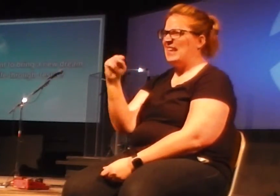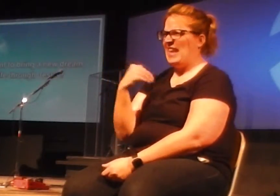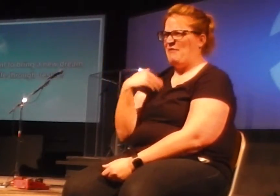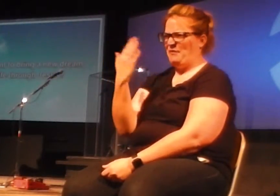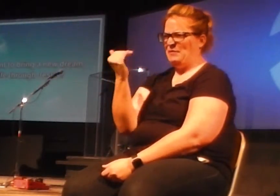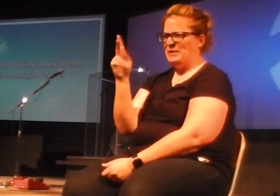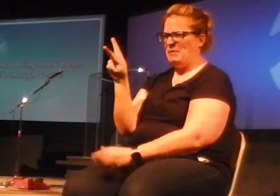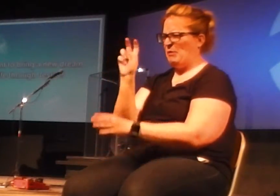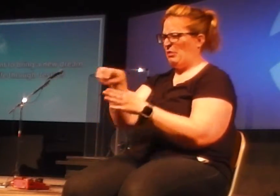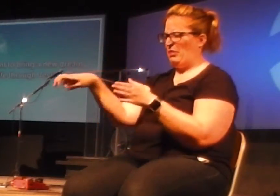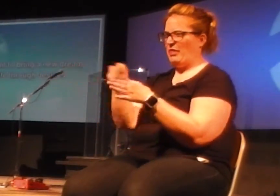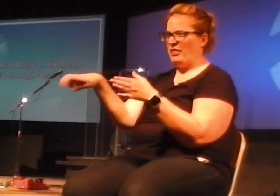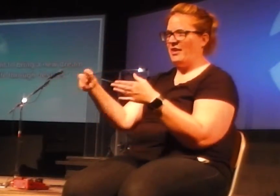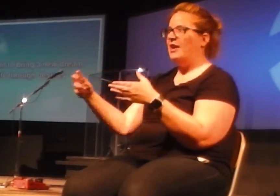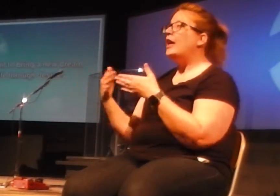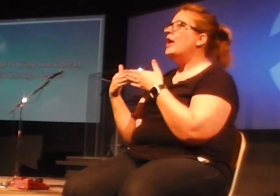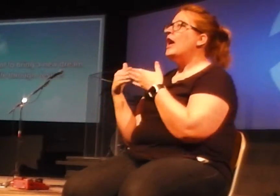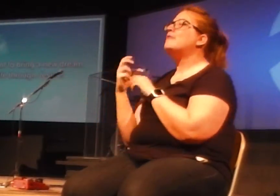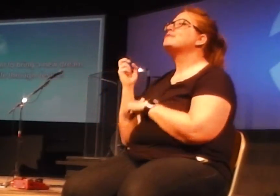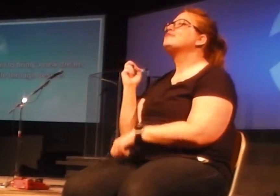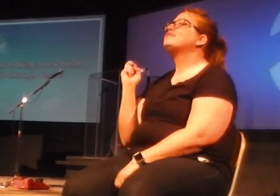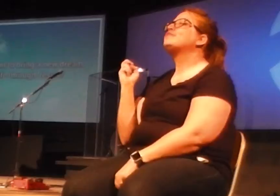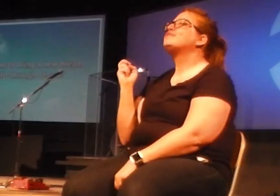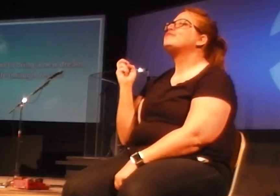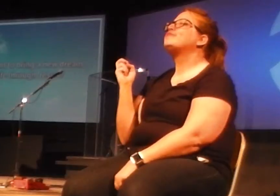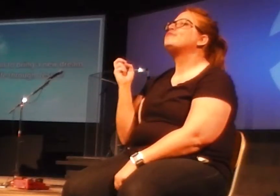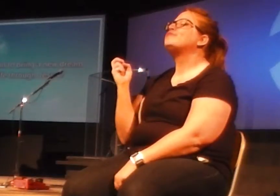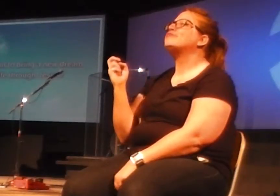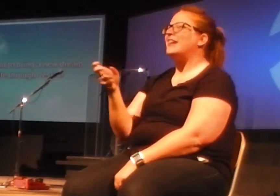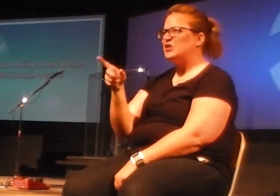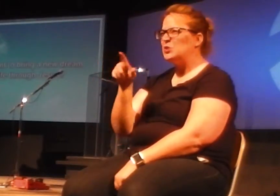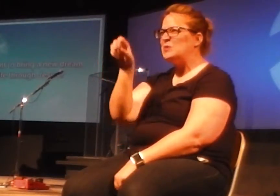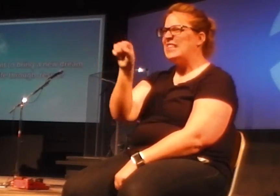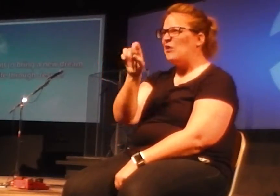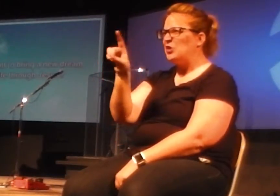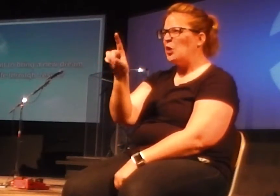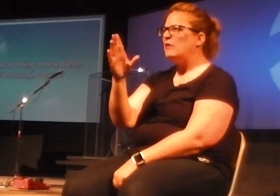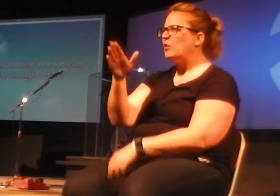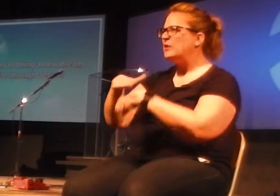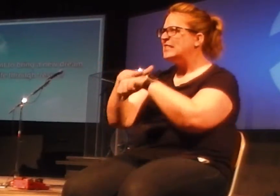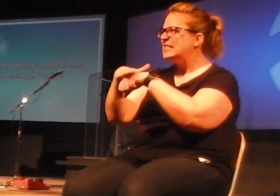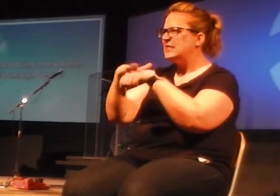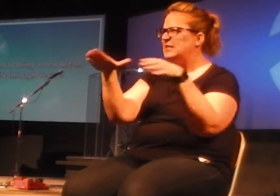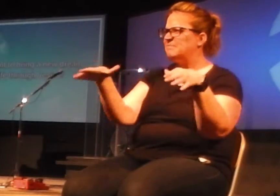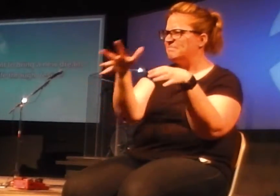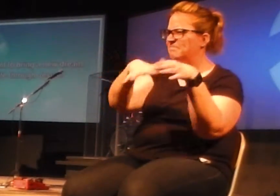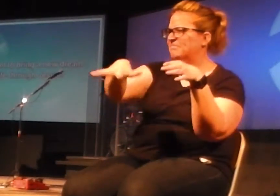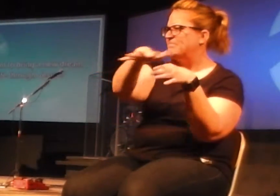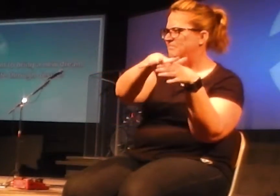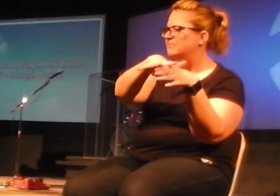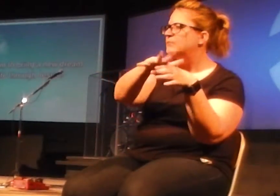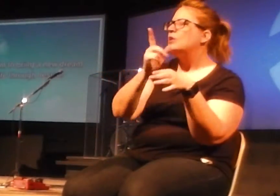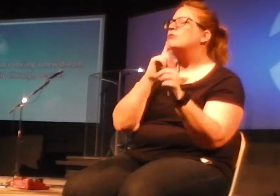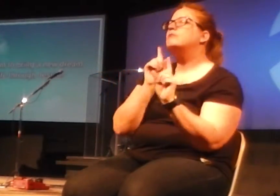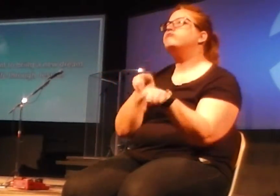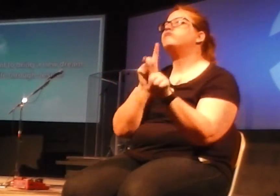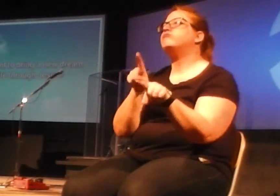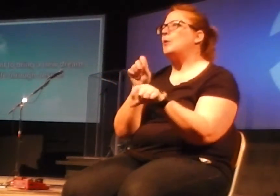we drove out to the Black Hills of South Dakota to an Indian reservation. And we were there for a week on a missions trip where we partnered with a local